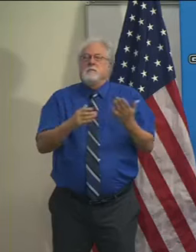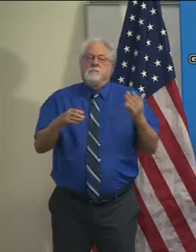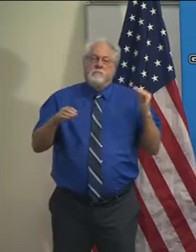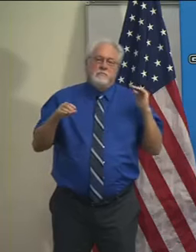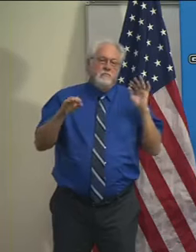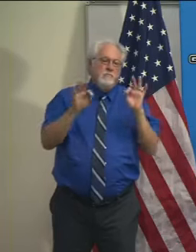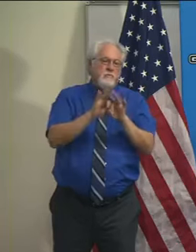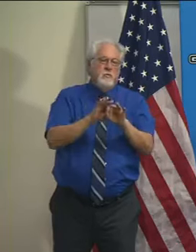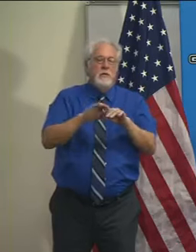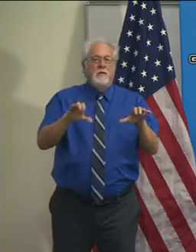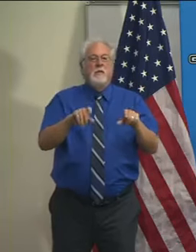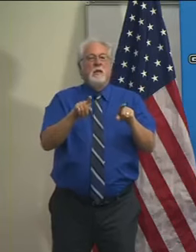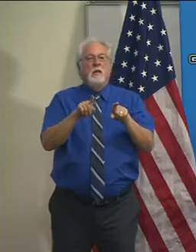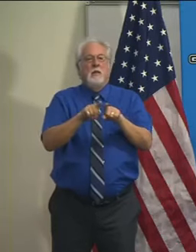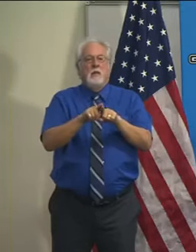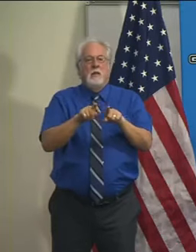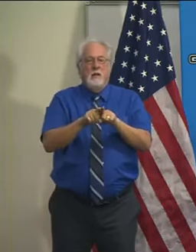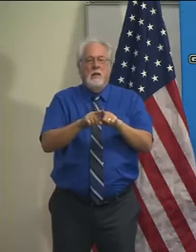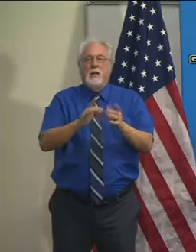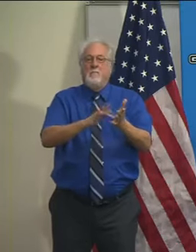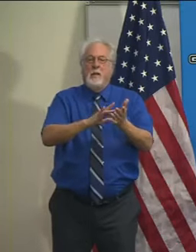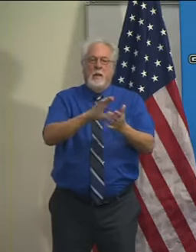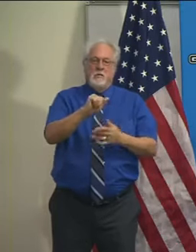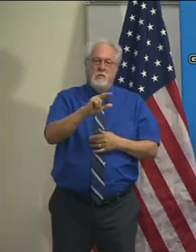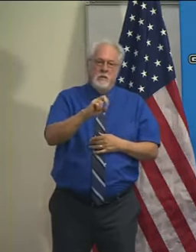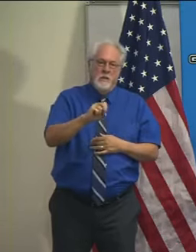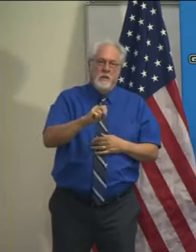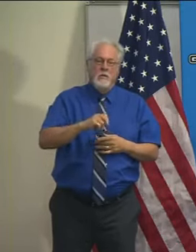they need to engage in, such as getting food or medical care.